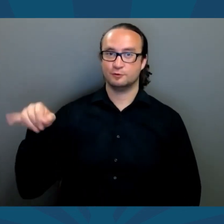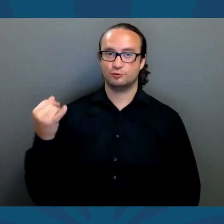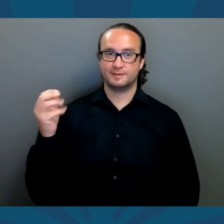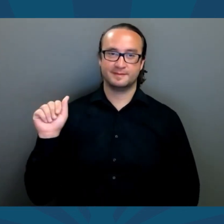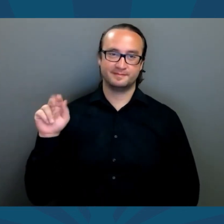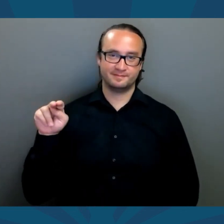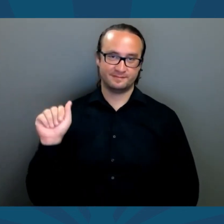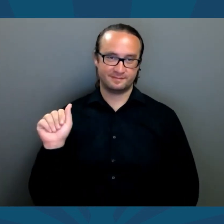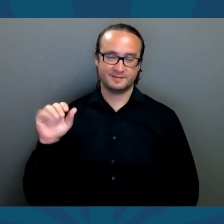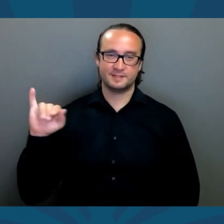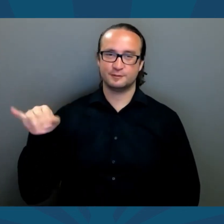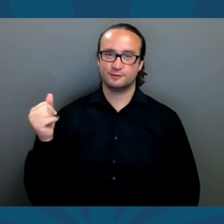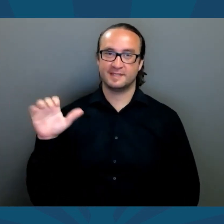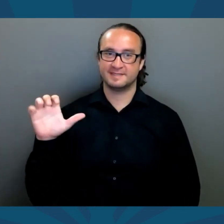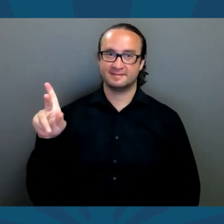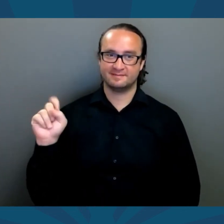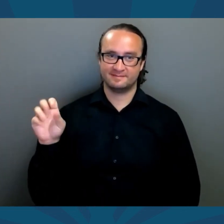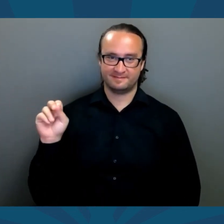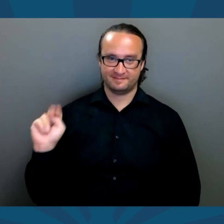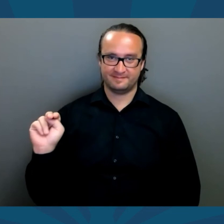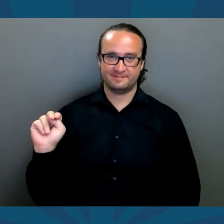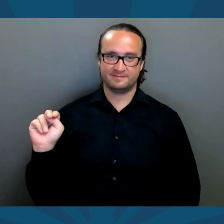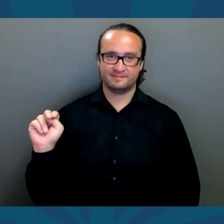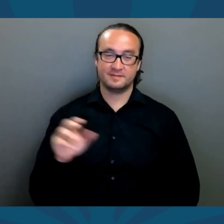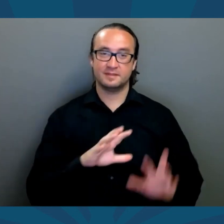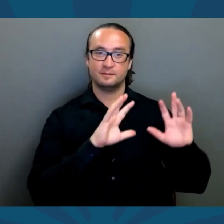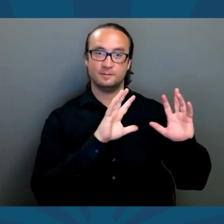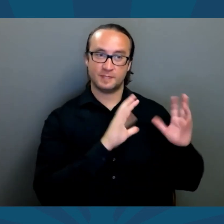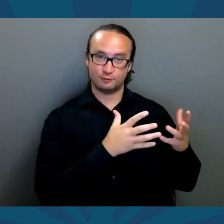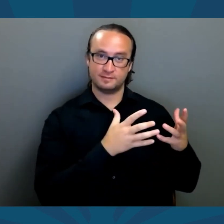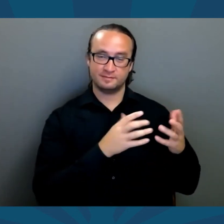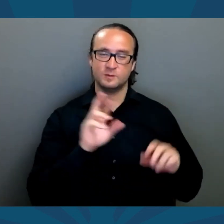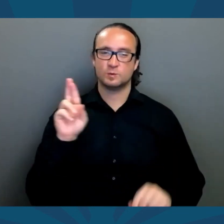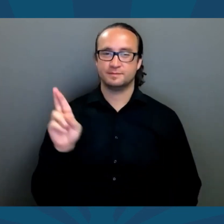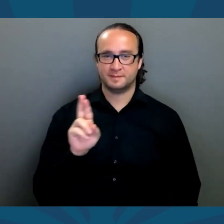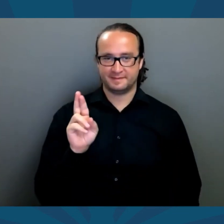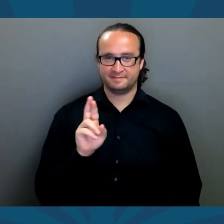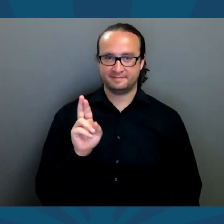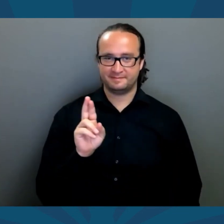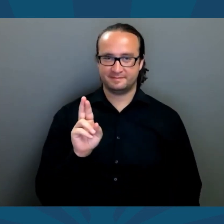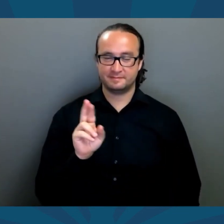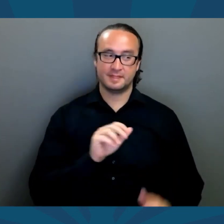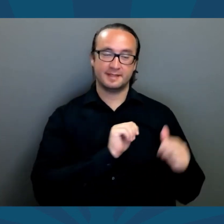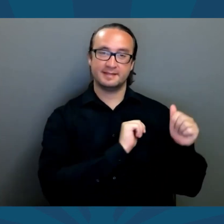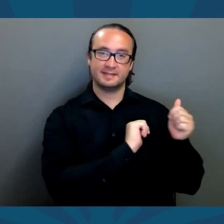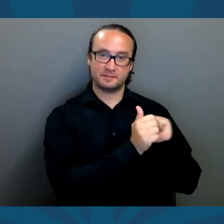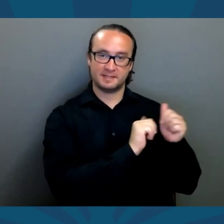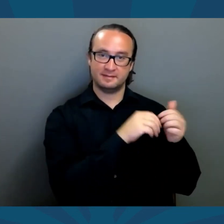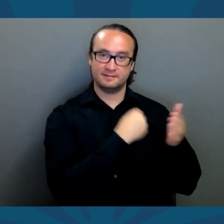Matt currently serves budget My Janna Jackson. Party,